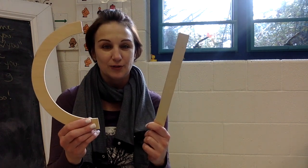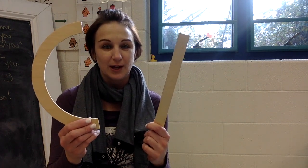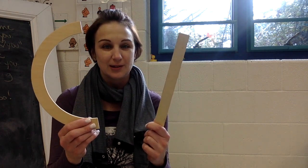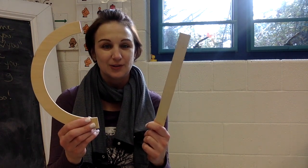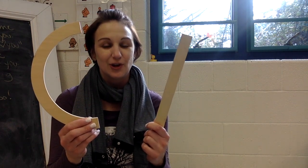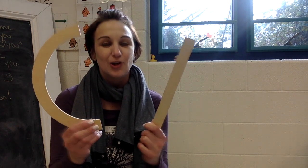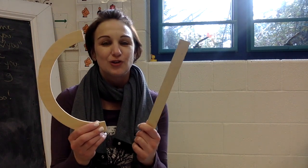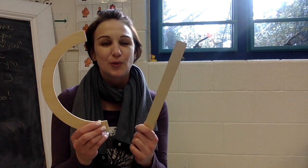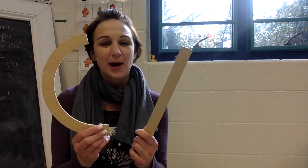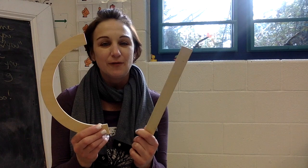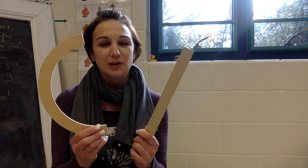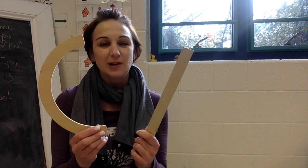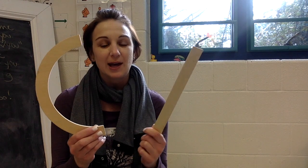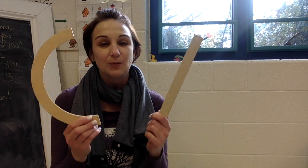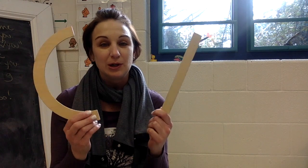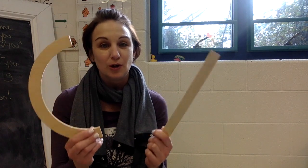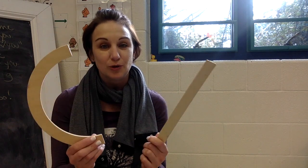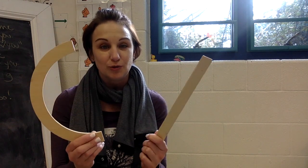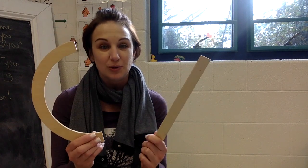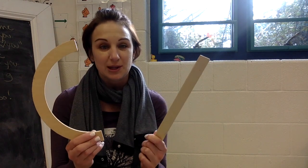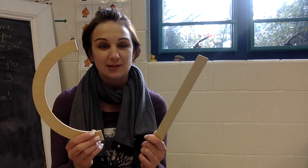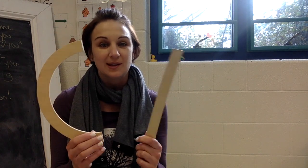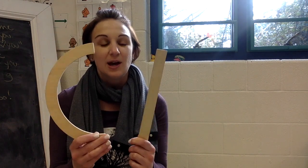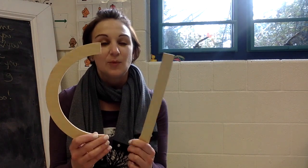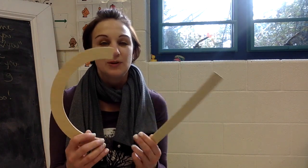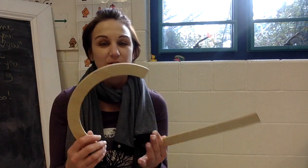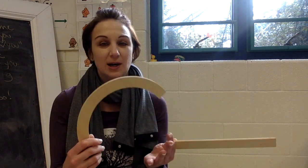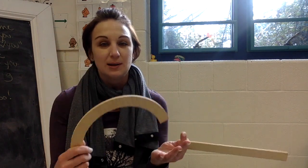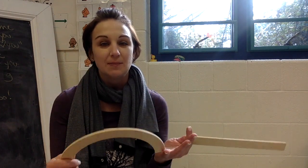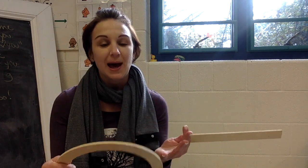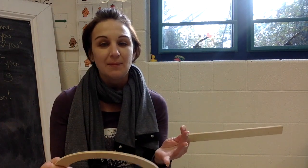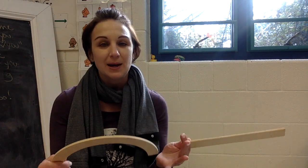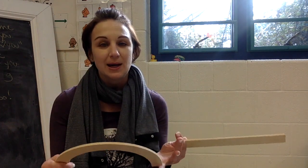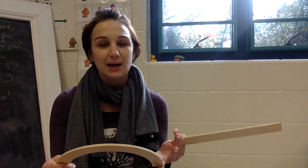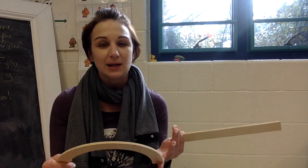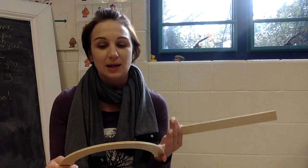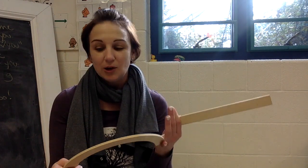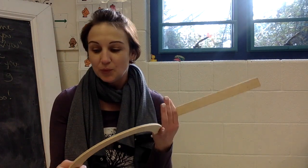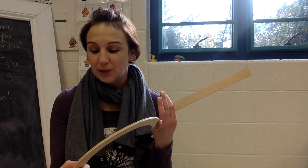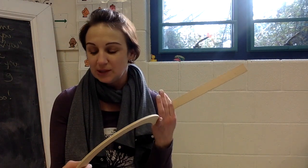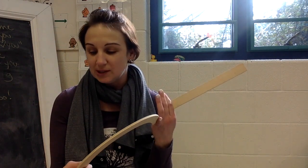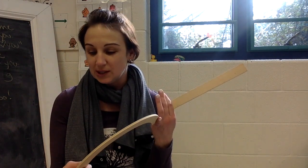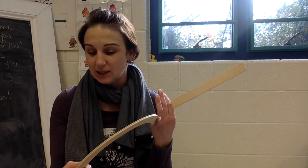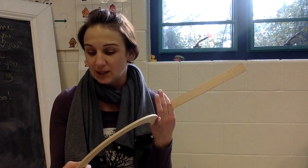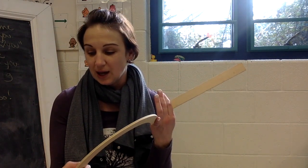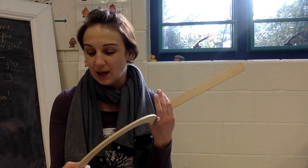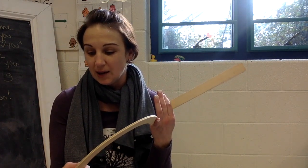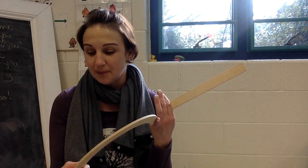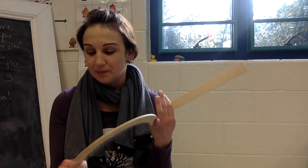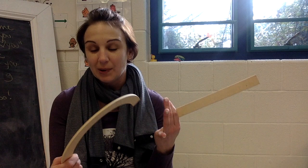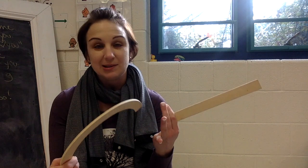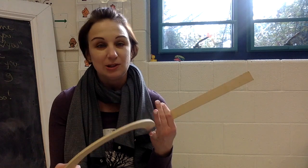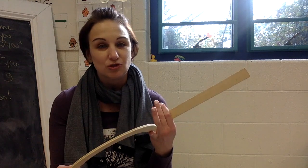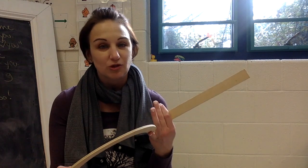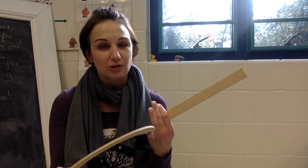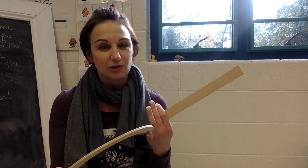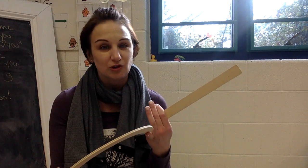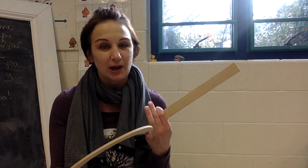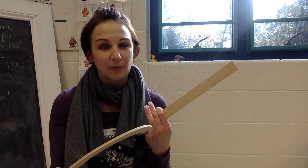lines. So every day we go through this. We've done Mat Man. We did, my teacher draws a shape